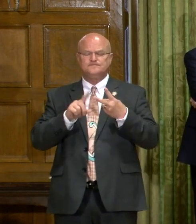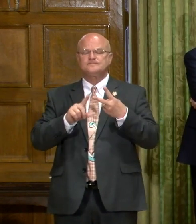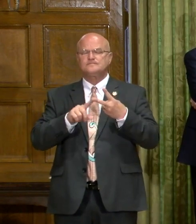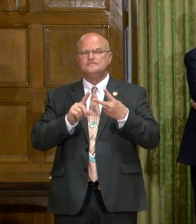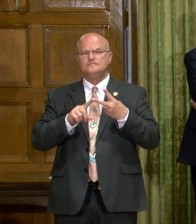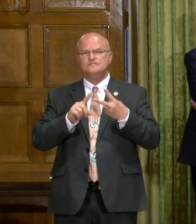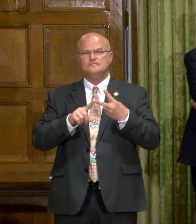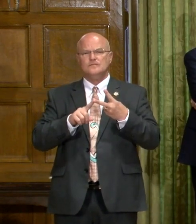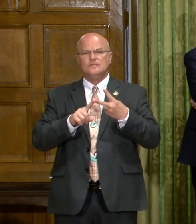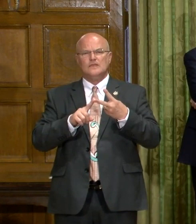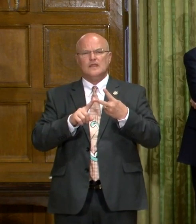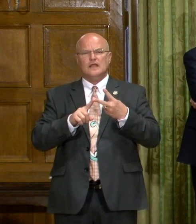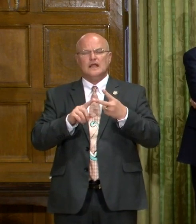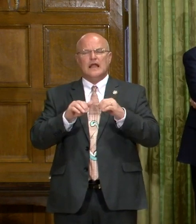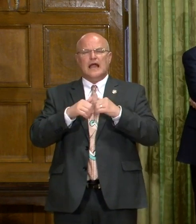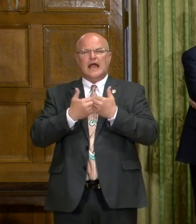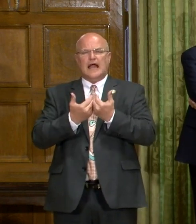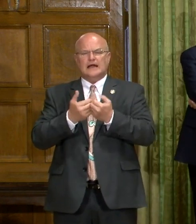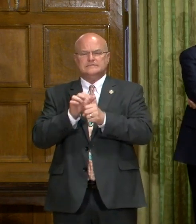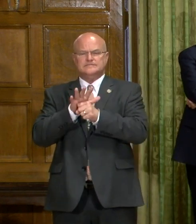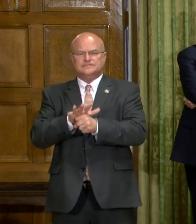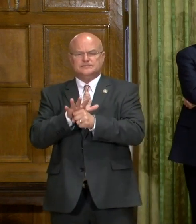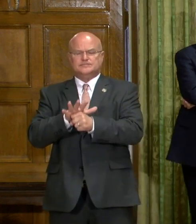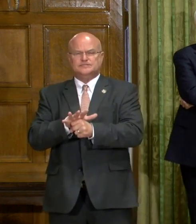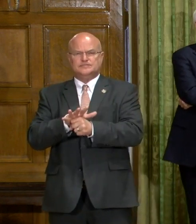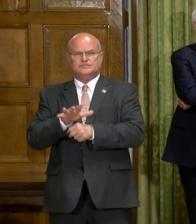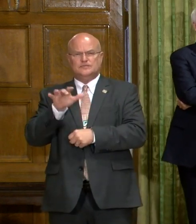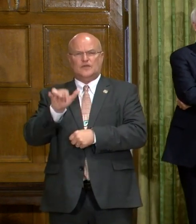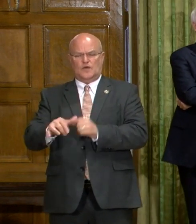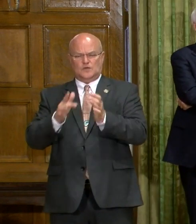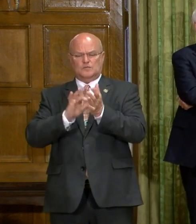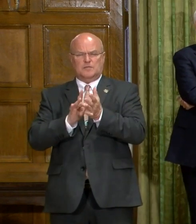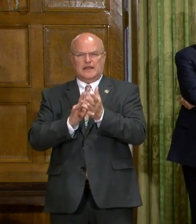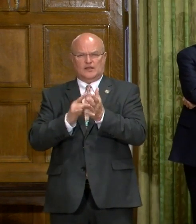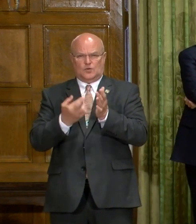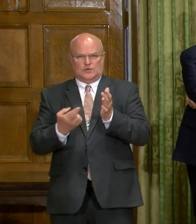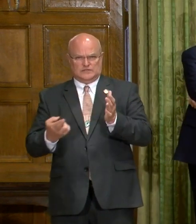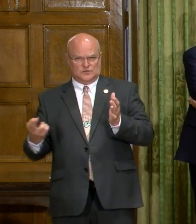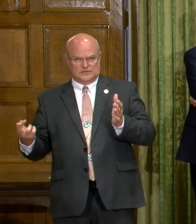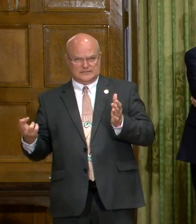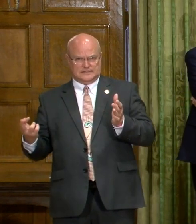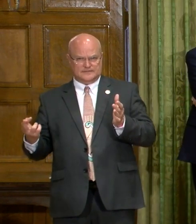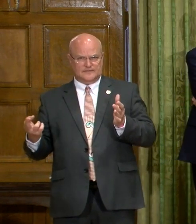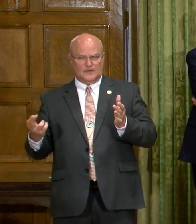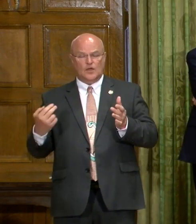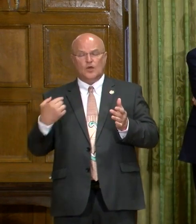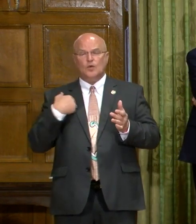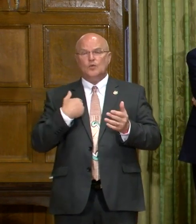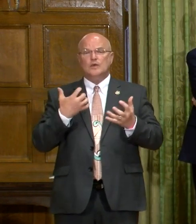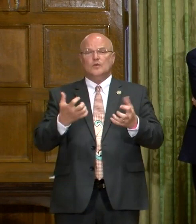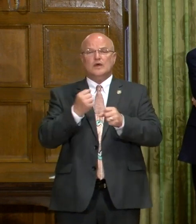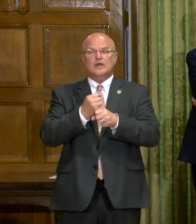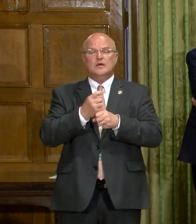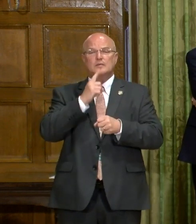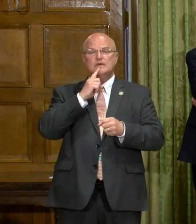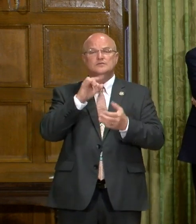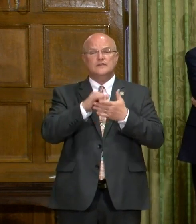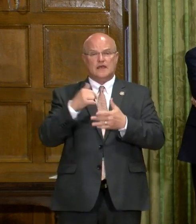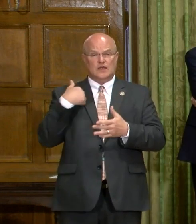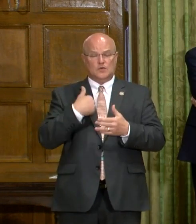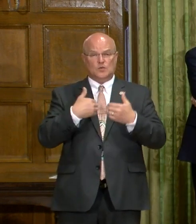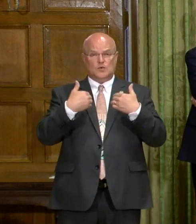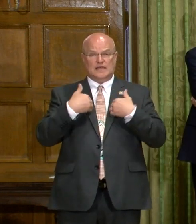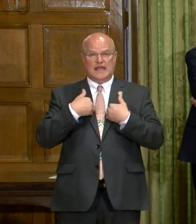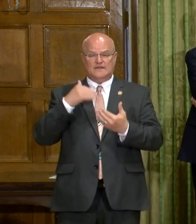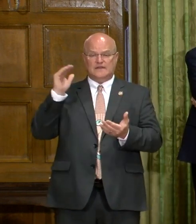also, how taxed are those medical resources? And we want to make sure that we